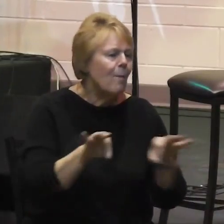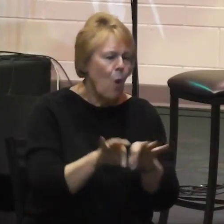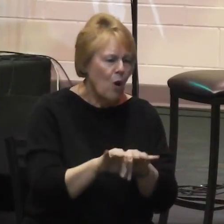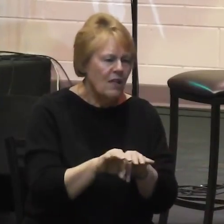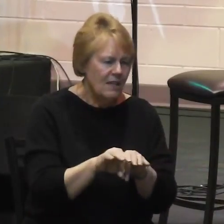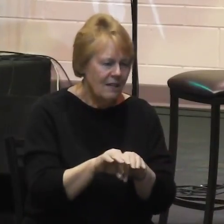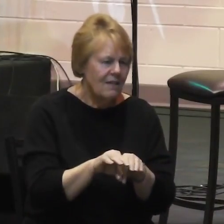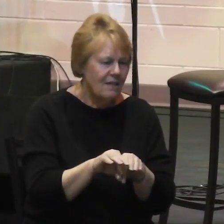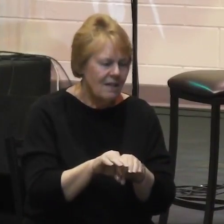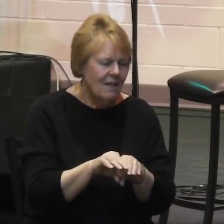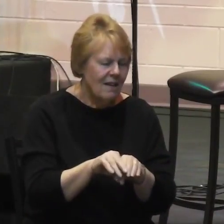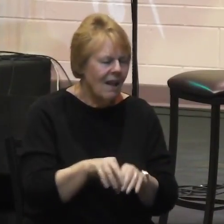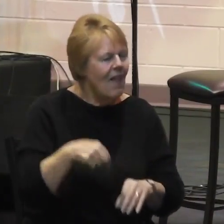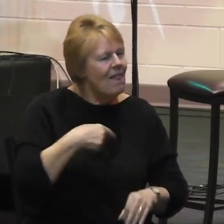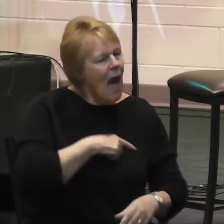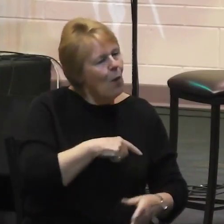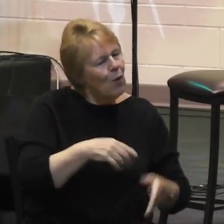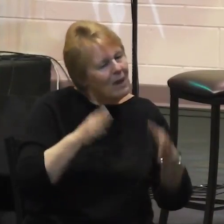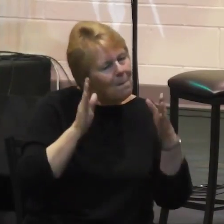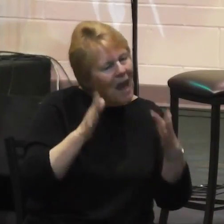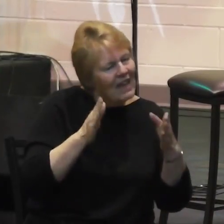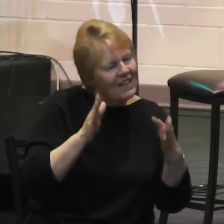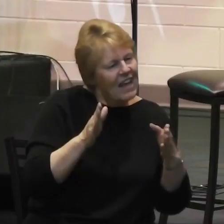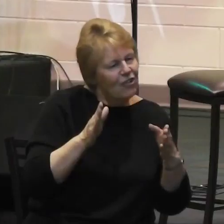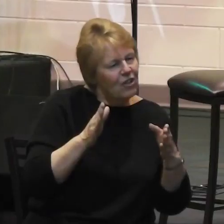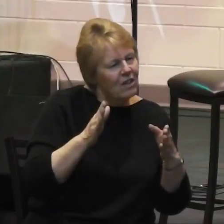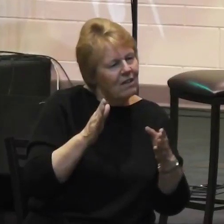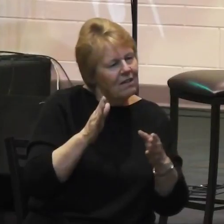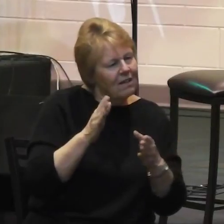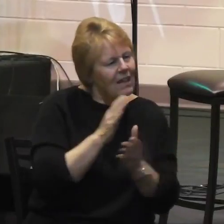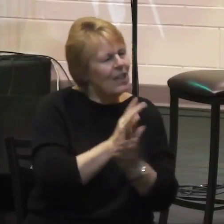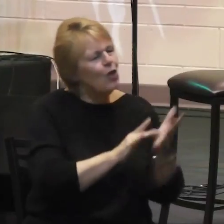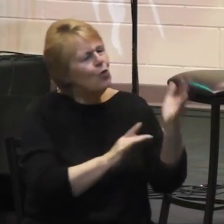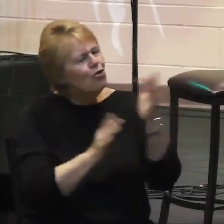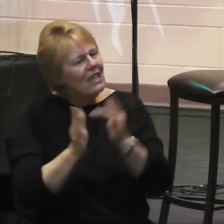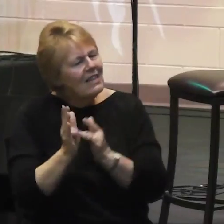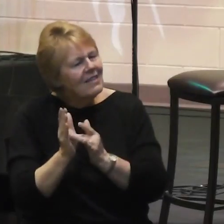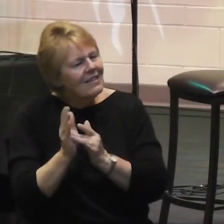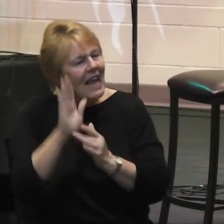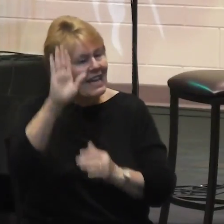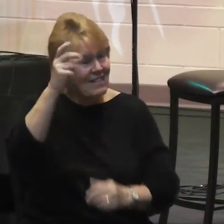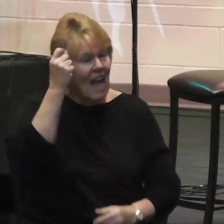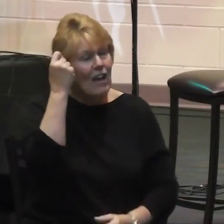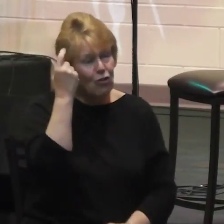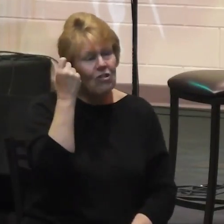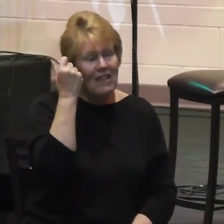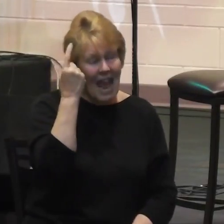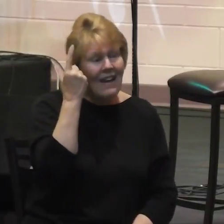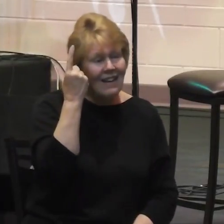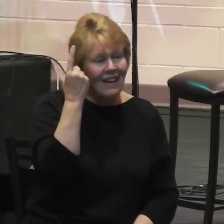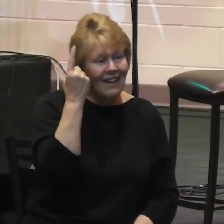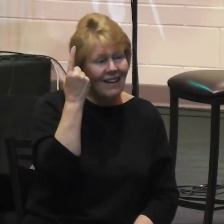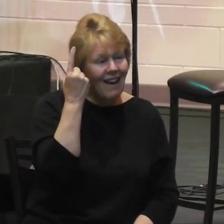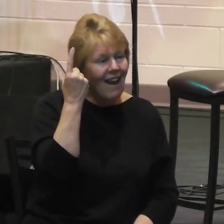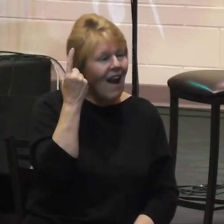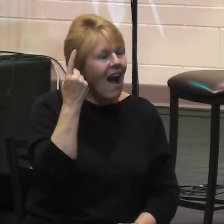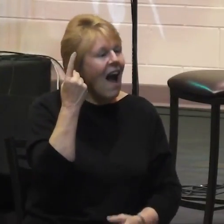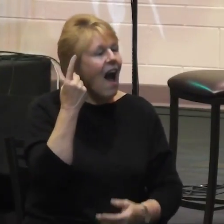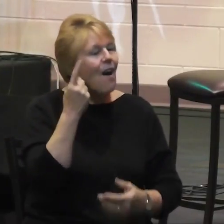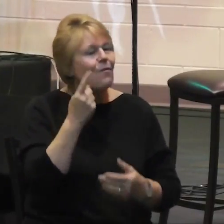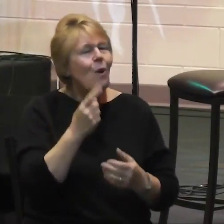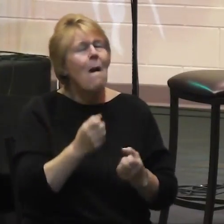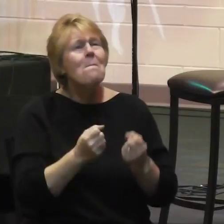pay attention to Jesus' insight about what many centuries later